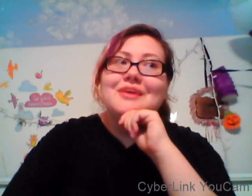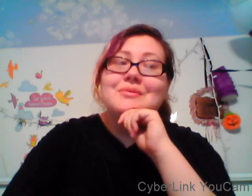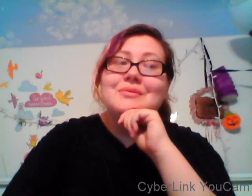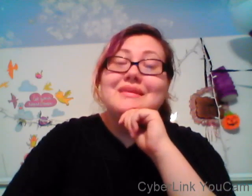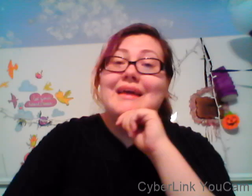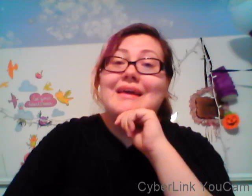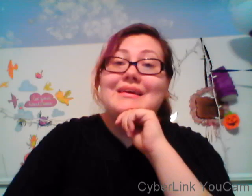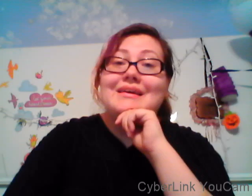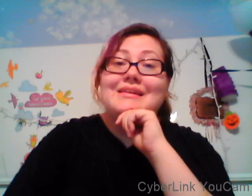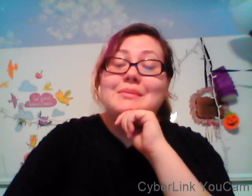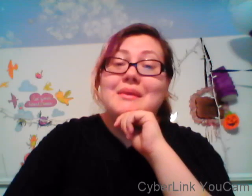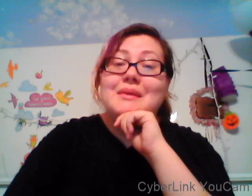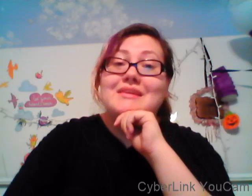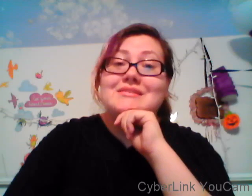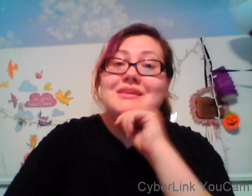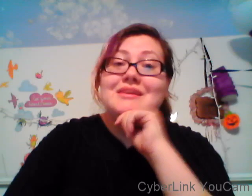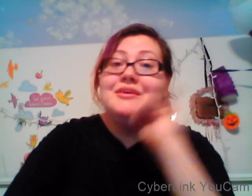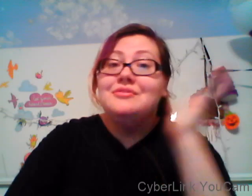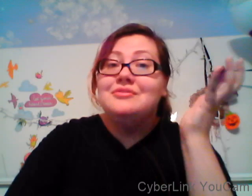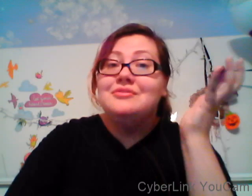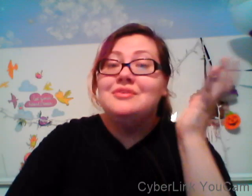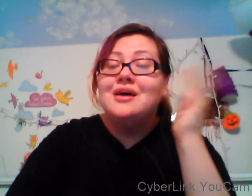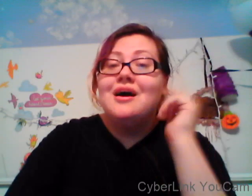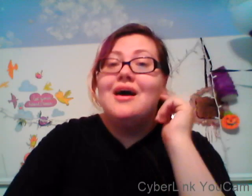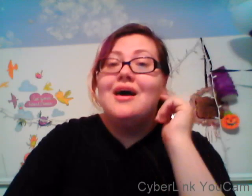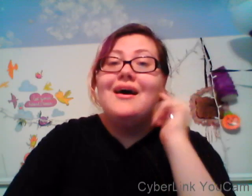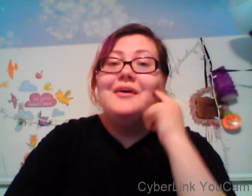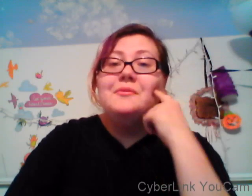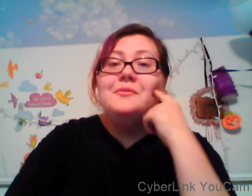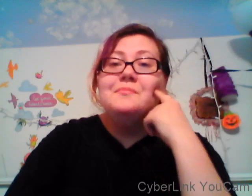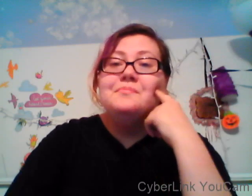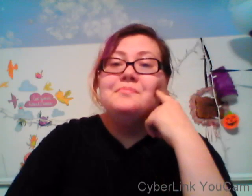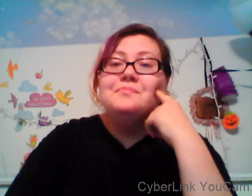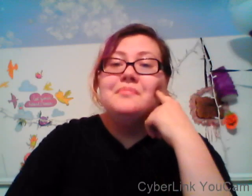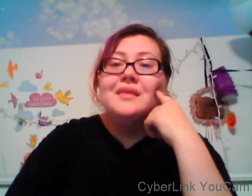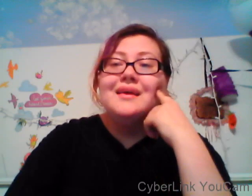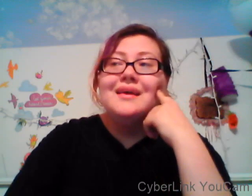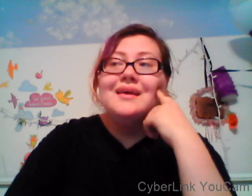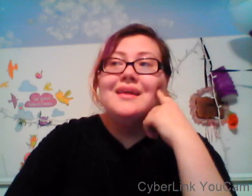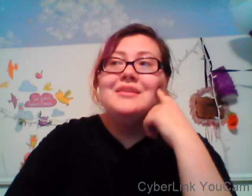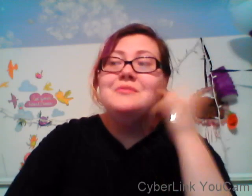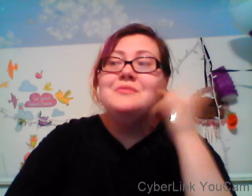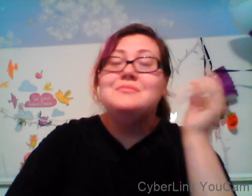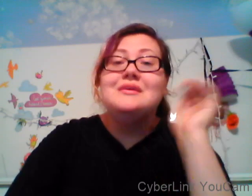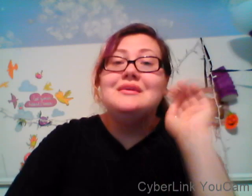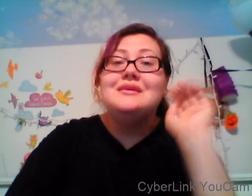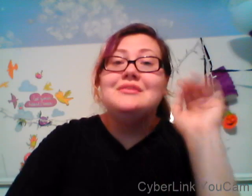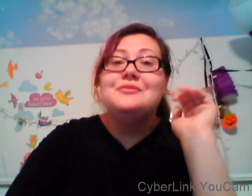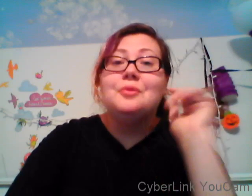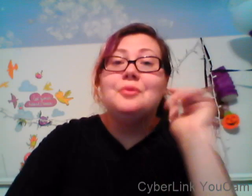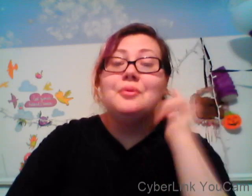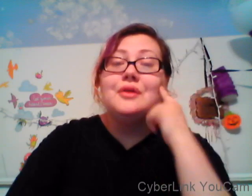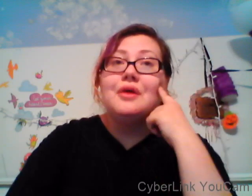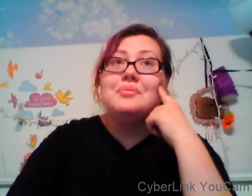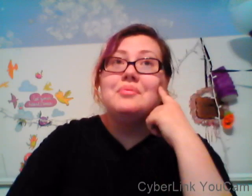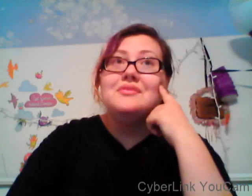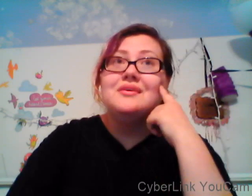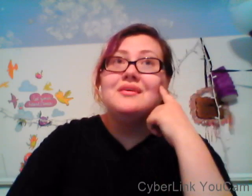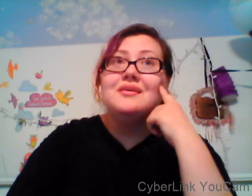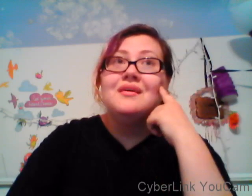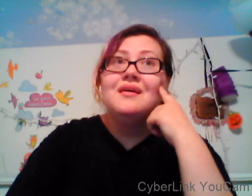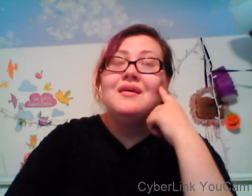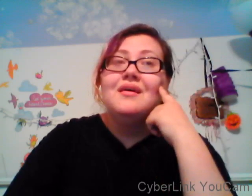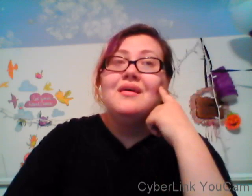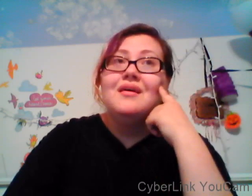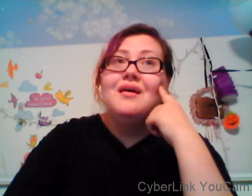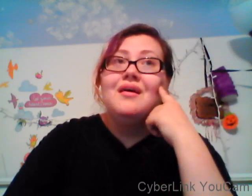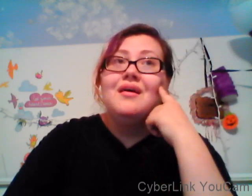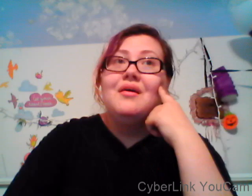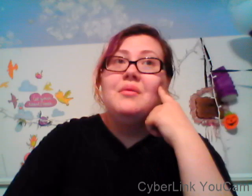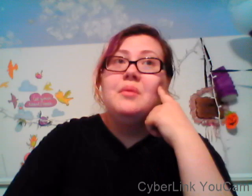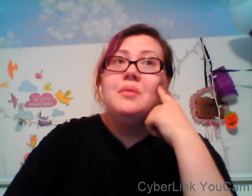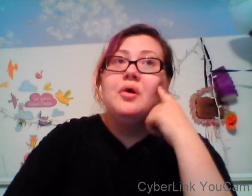have a couple stories in one video um I'm not gonna make the titles clickbaity